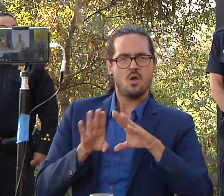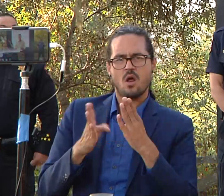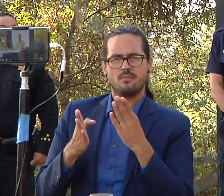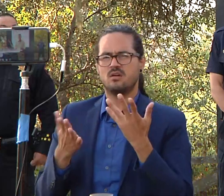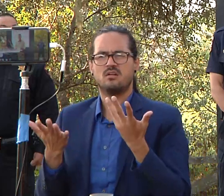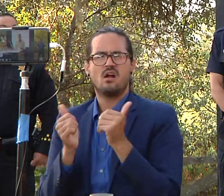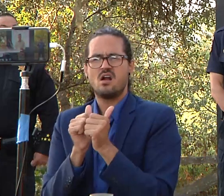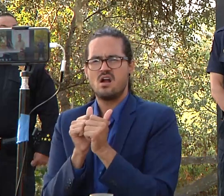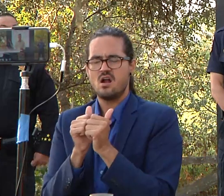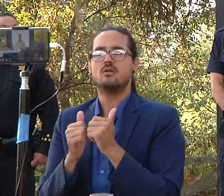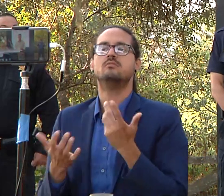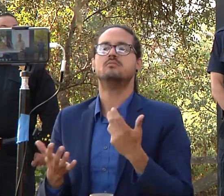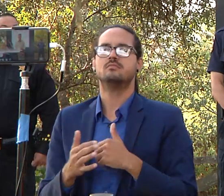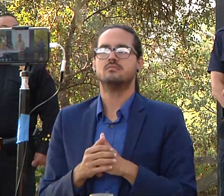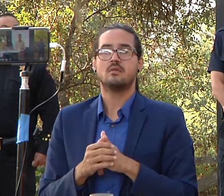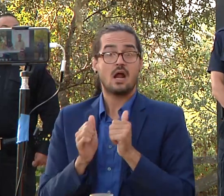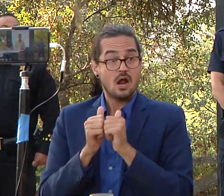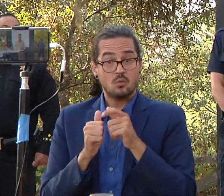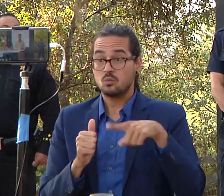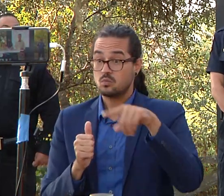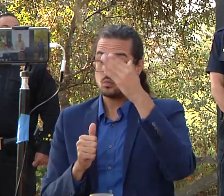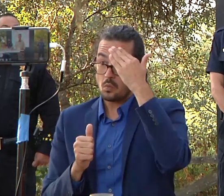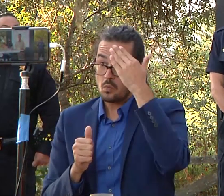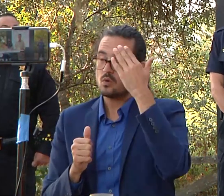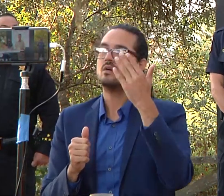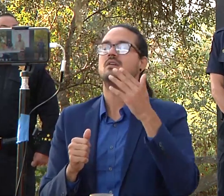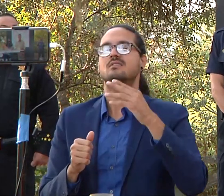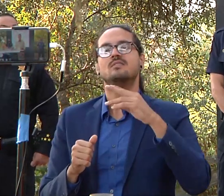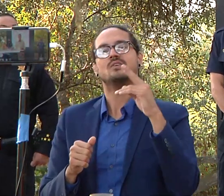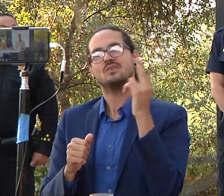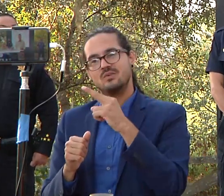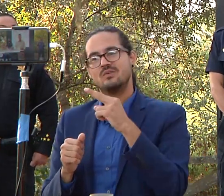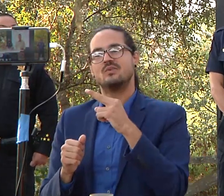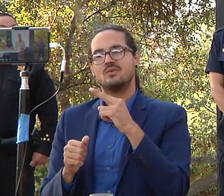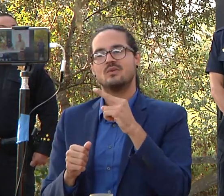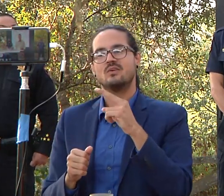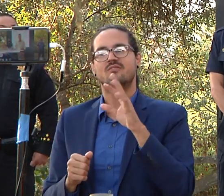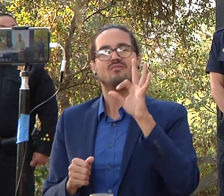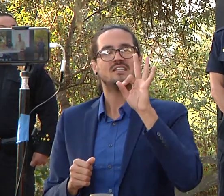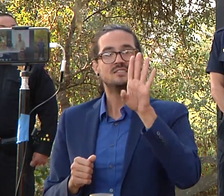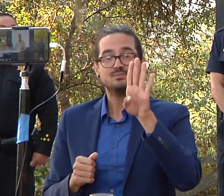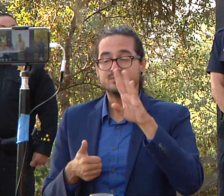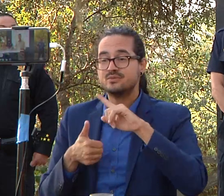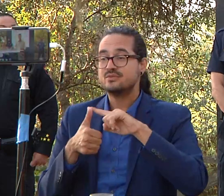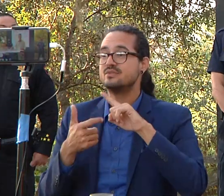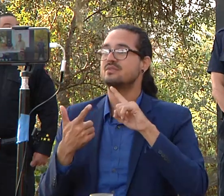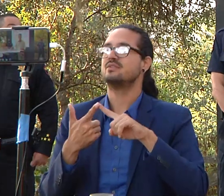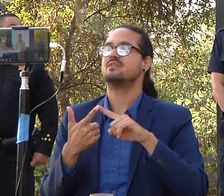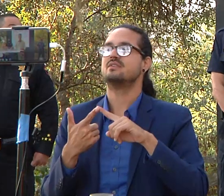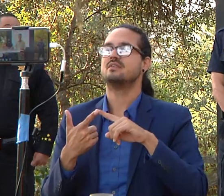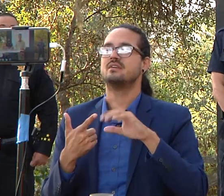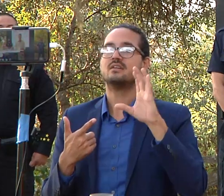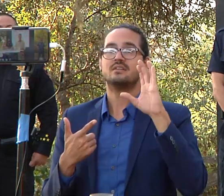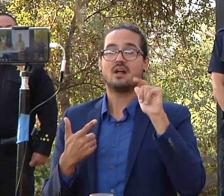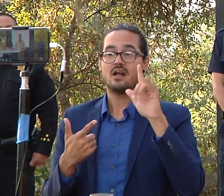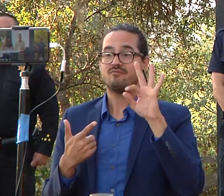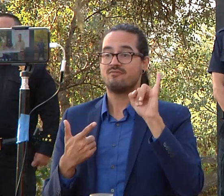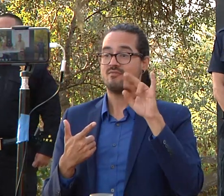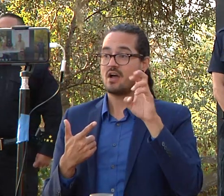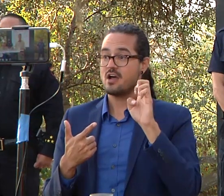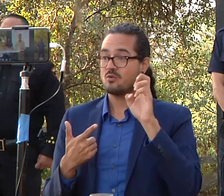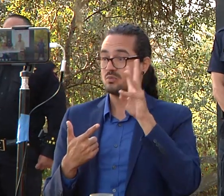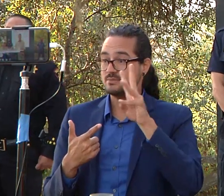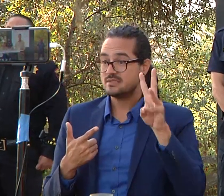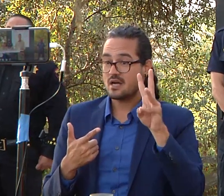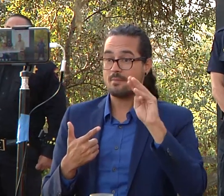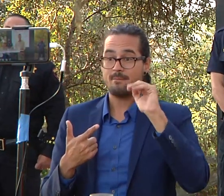pay attention to our social media to our facebook page to cal fire to cal fire's map as you heard chief larkin mention with regards to knowing